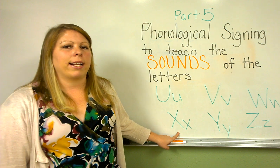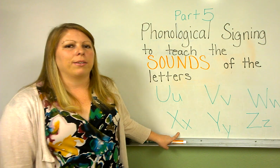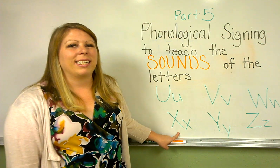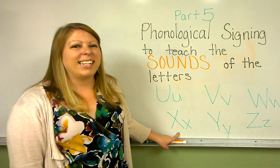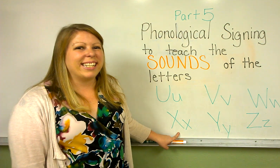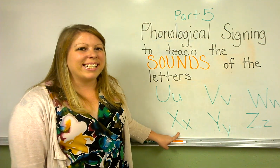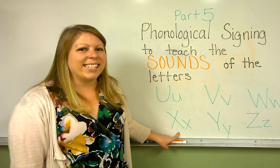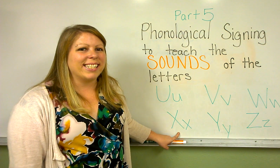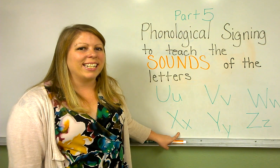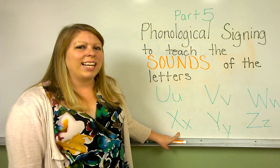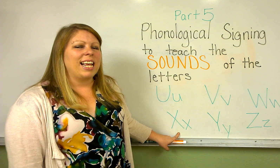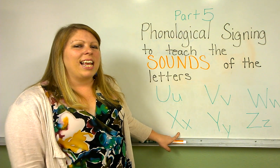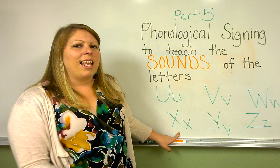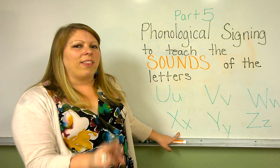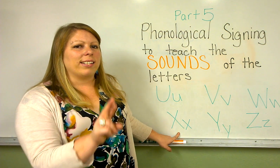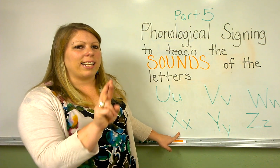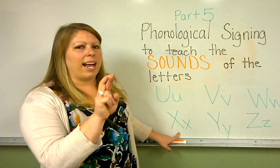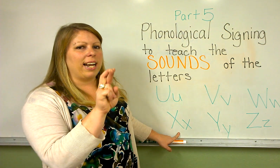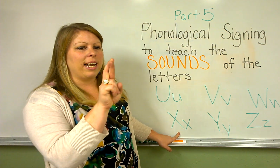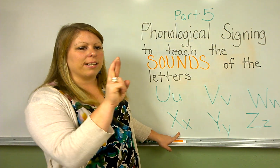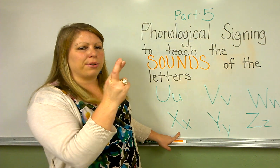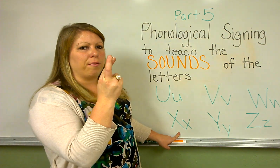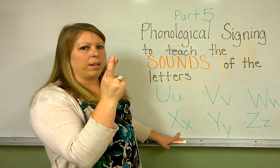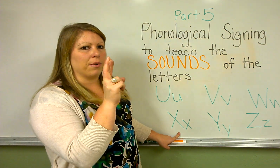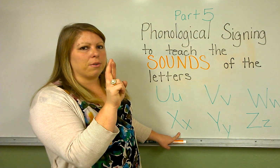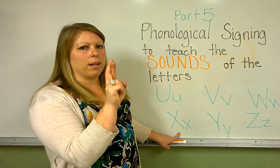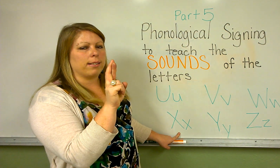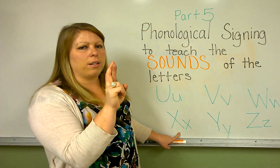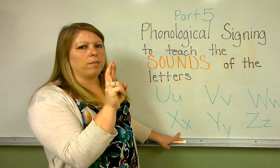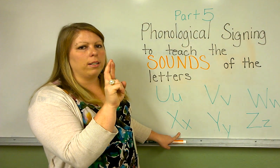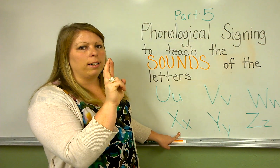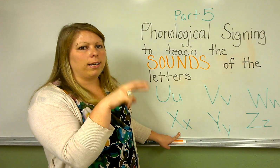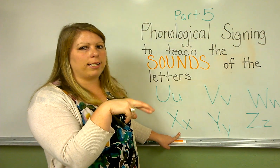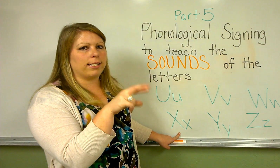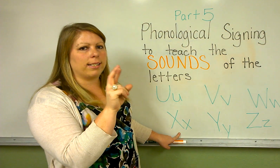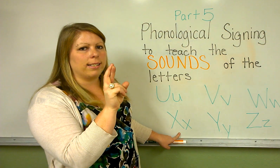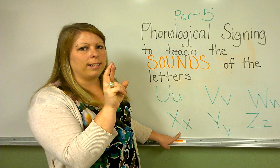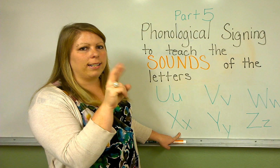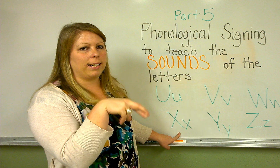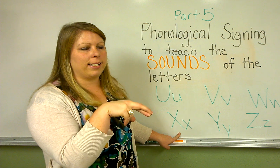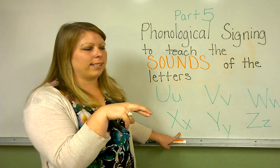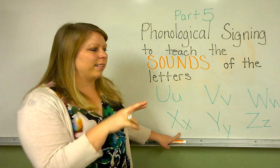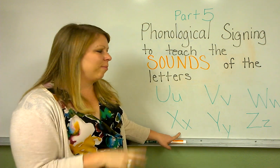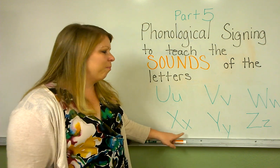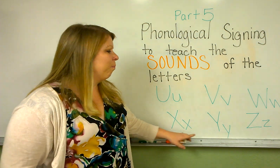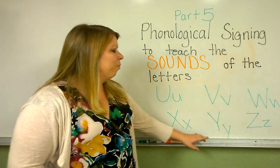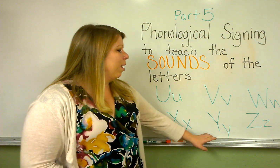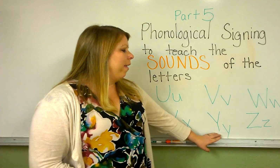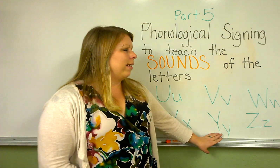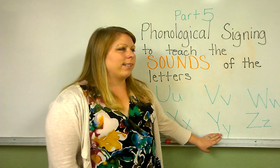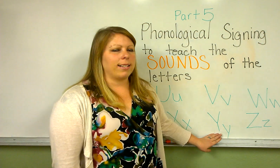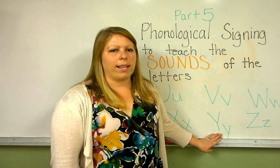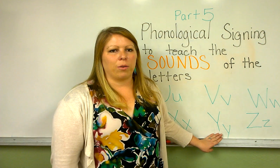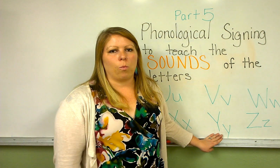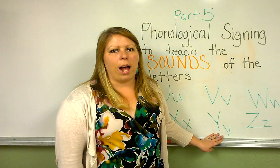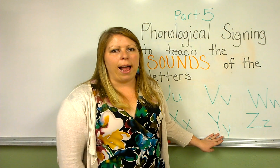sound ks. The sign is two fingers crossed over. Ks. Ks. This is the letter Y.